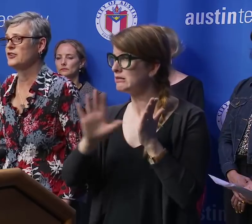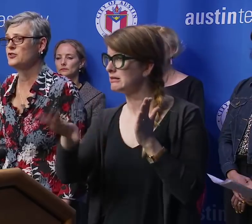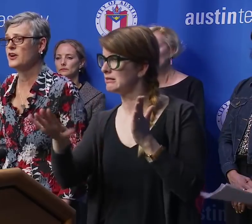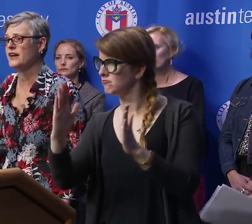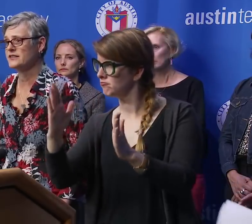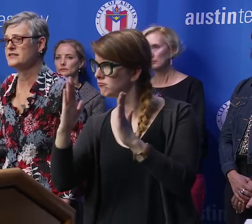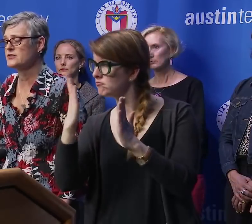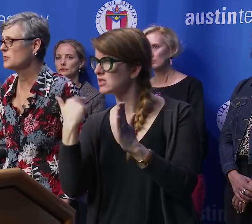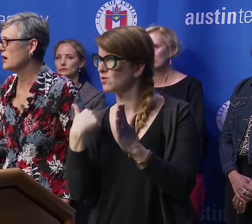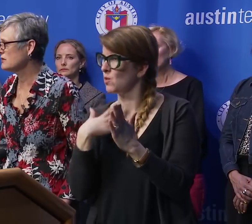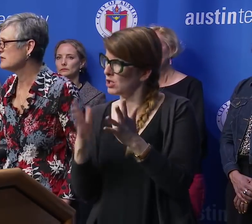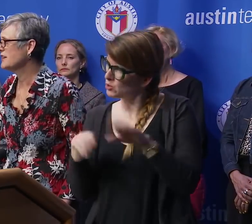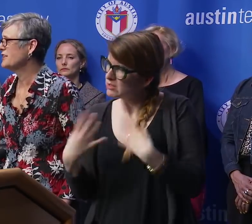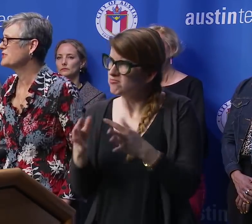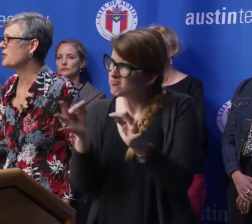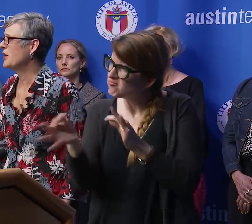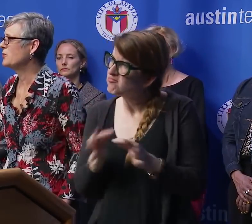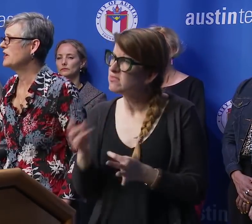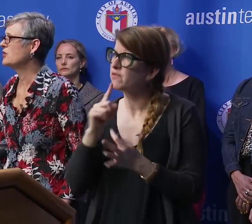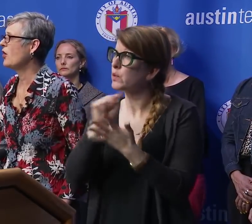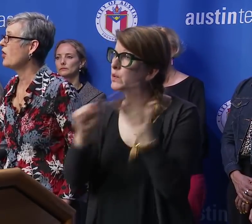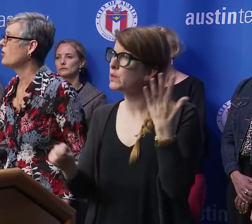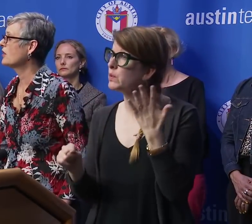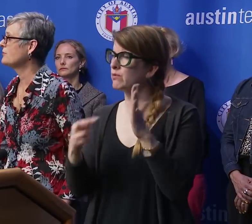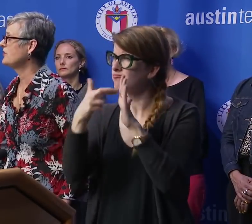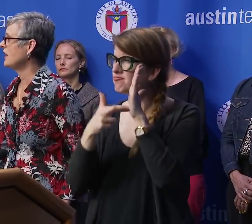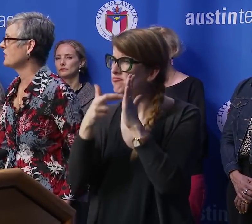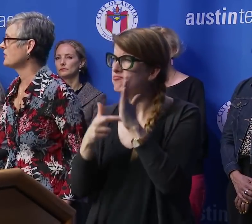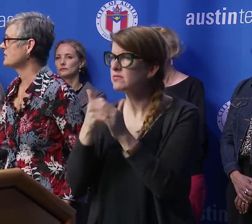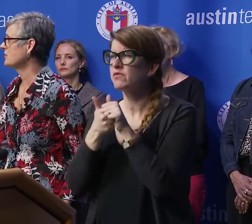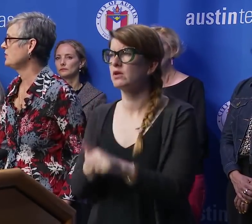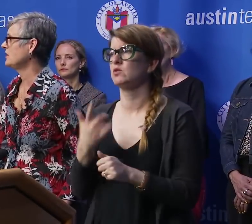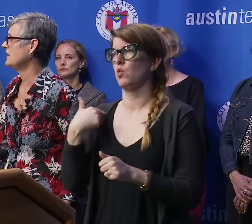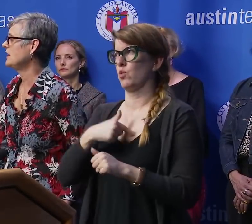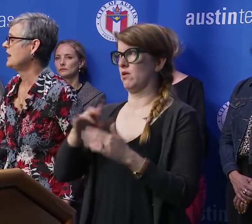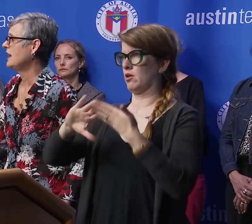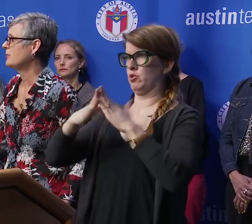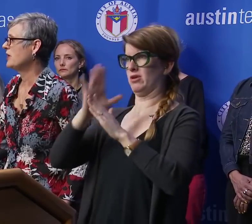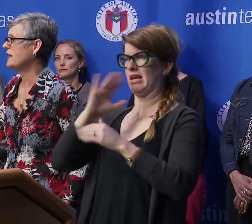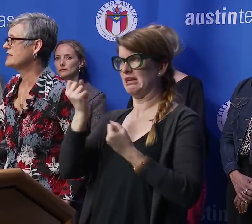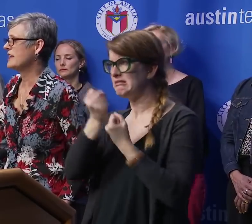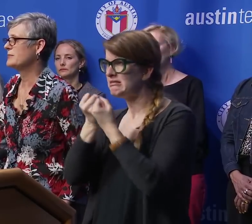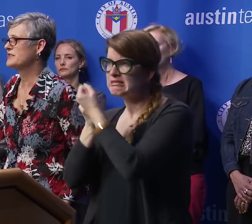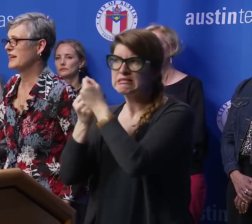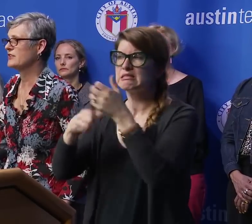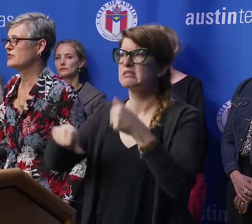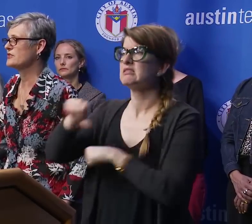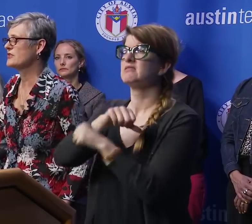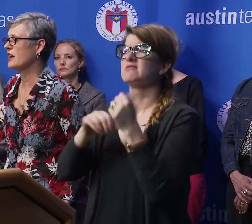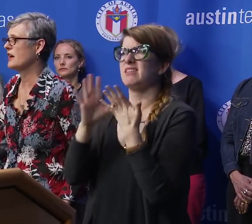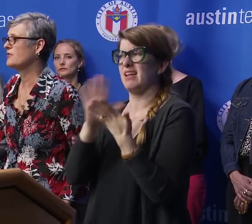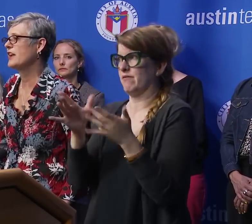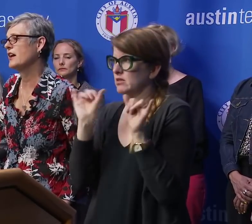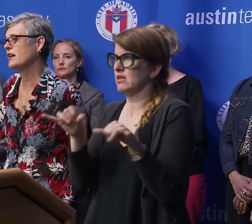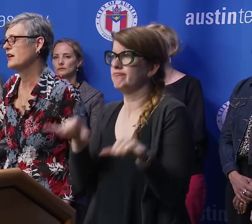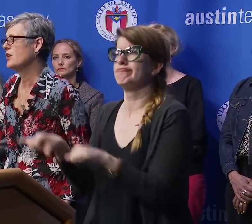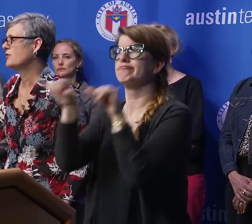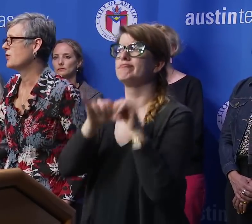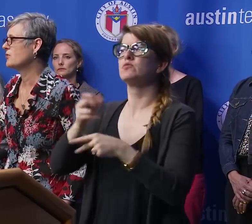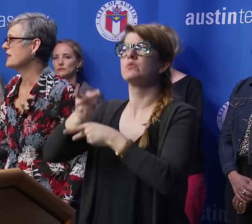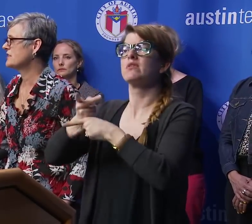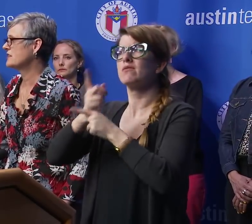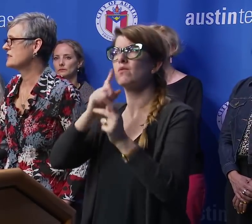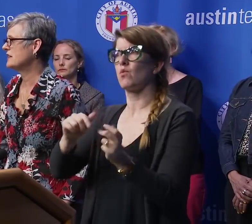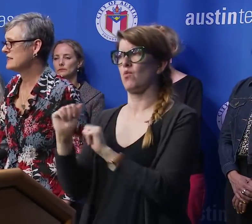we can provide you guidance as well so that we can all come together as a community and apply the same standards of care